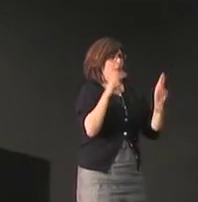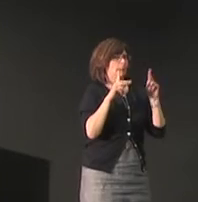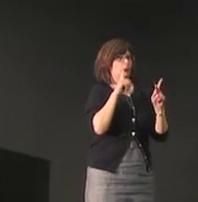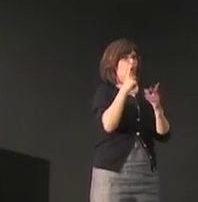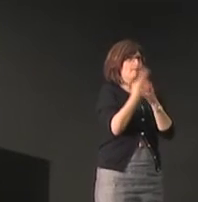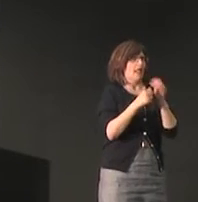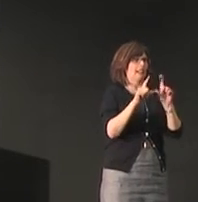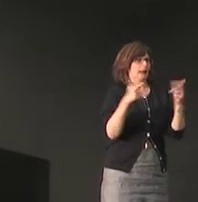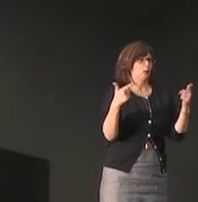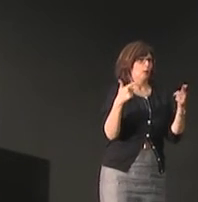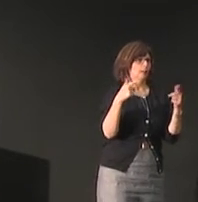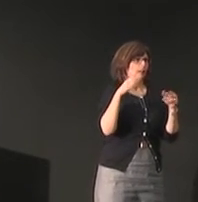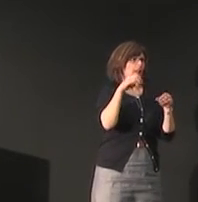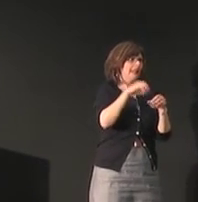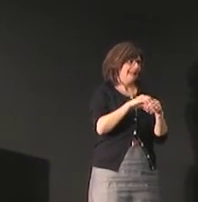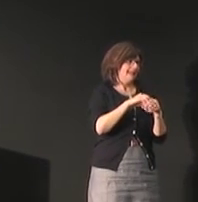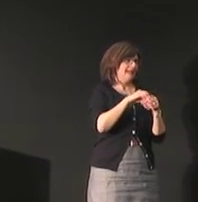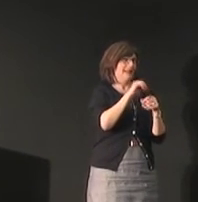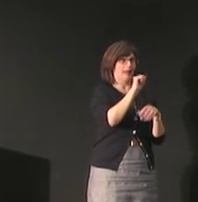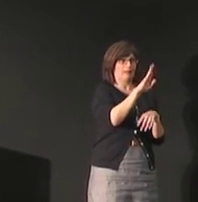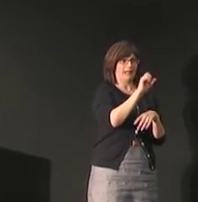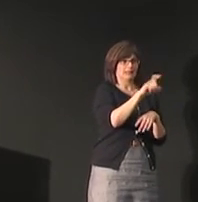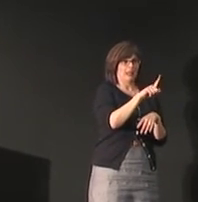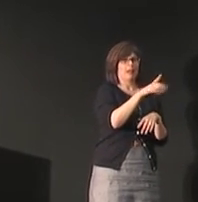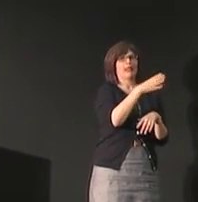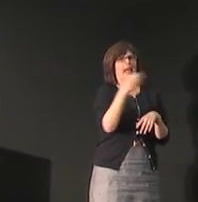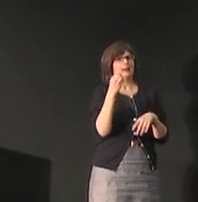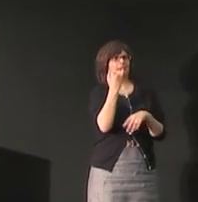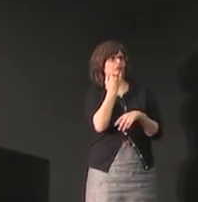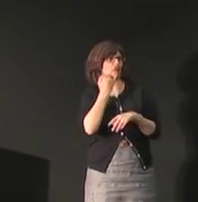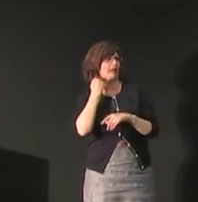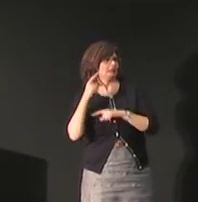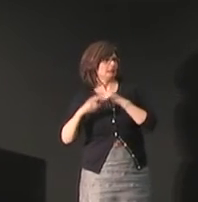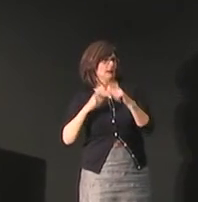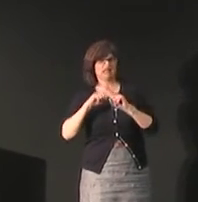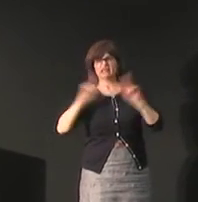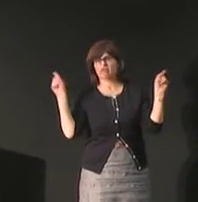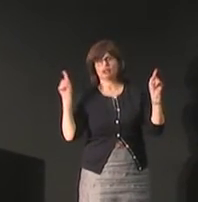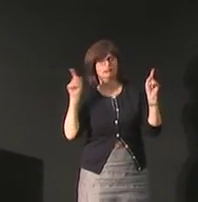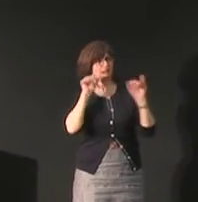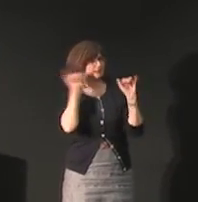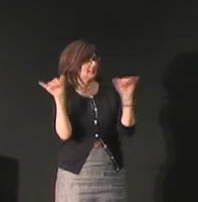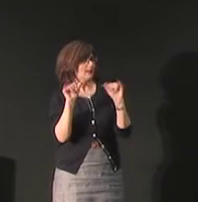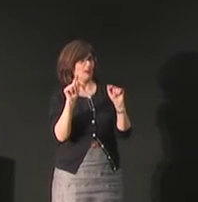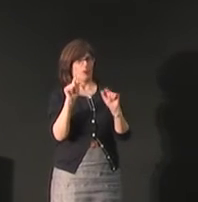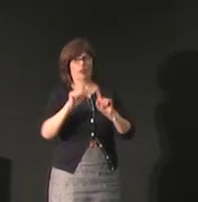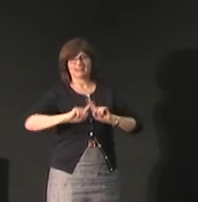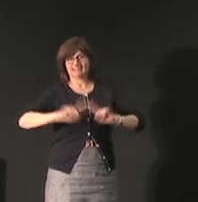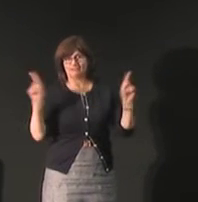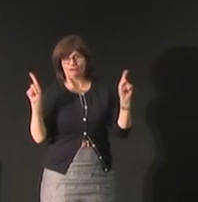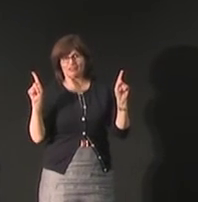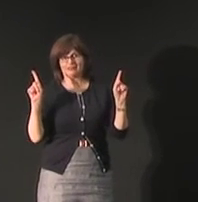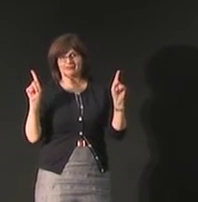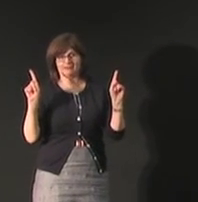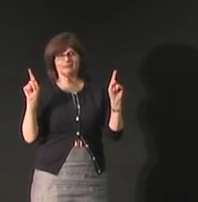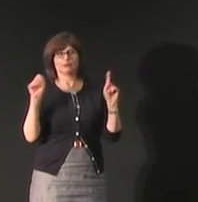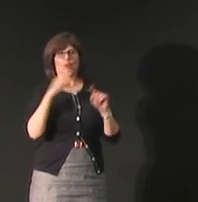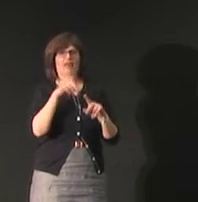the young people are bilingual in ABSL and Israeli sign language and they're very very different to state languages